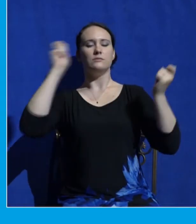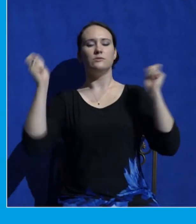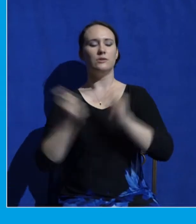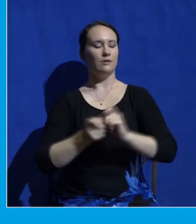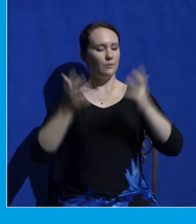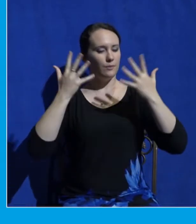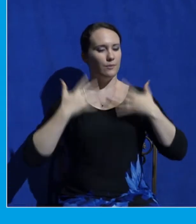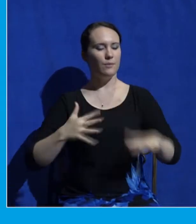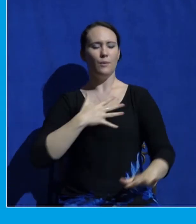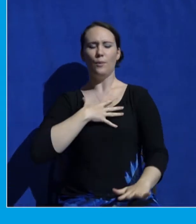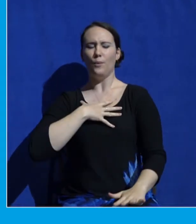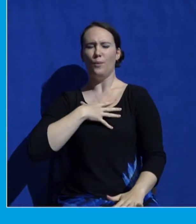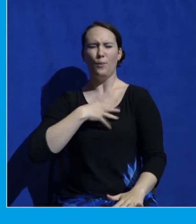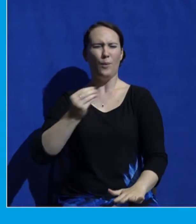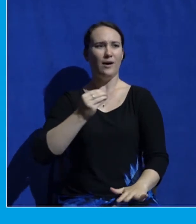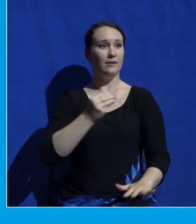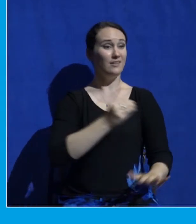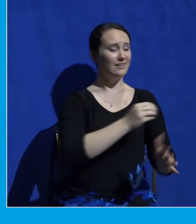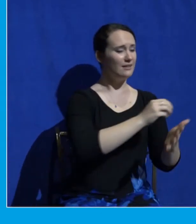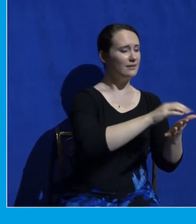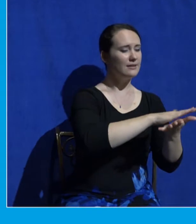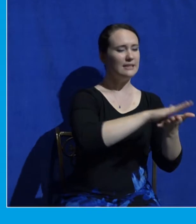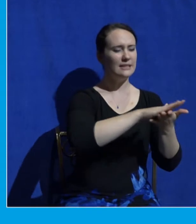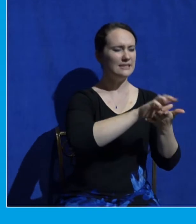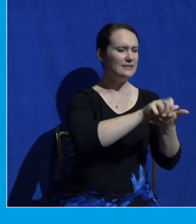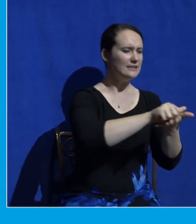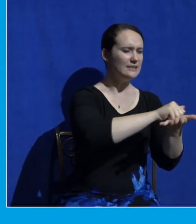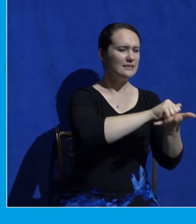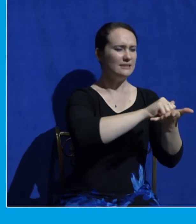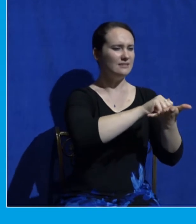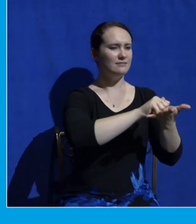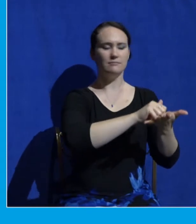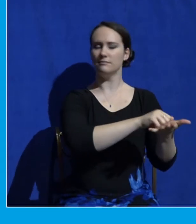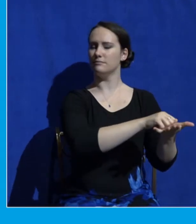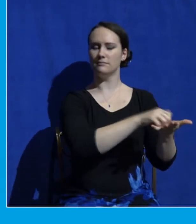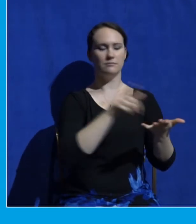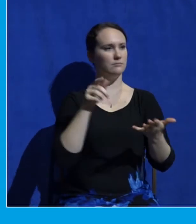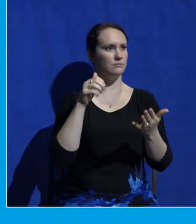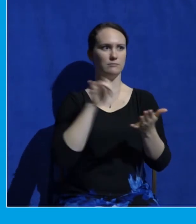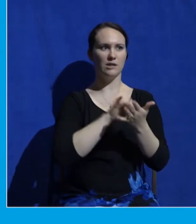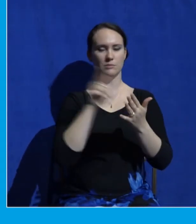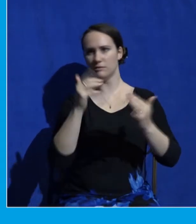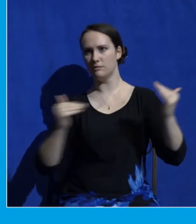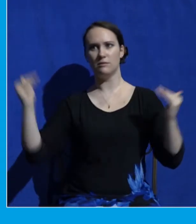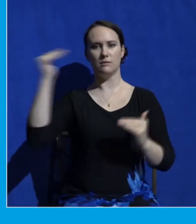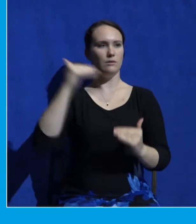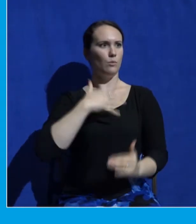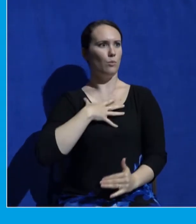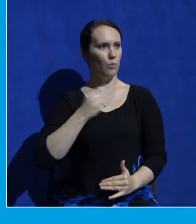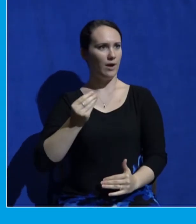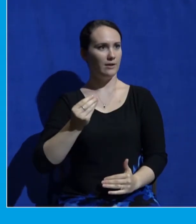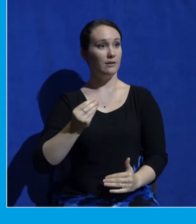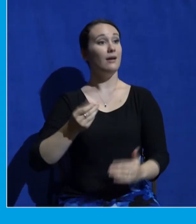as no one on earth could bleach them. And there appeared to them Elijah with Moses. And they were talking with Jesus.